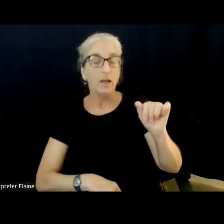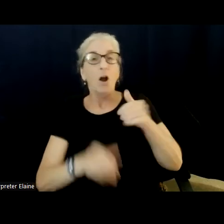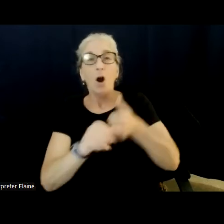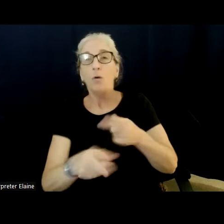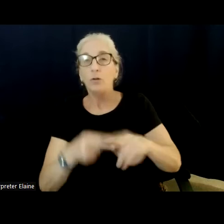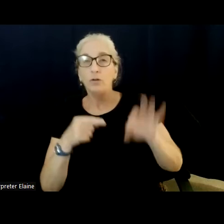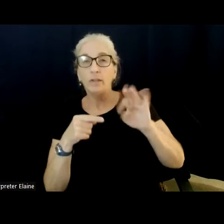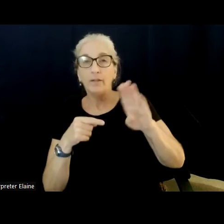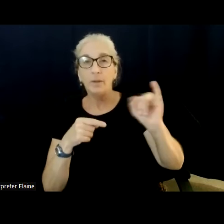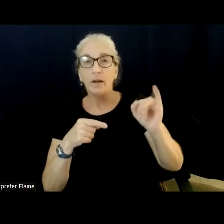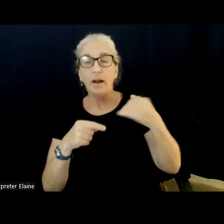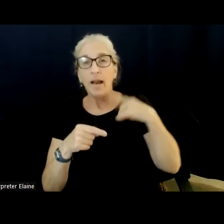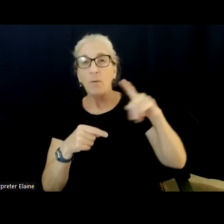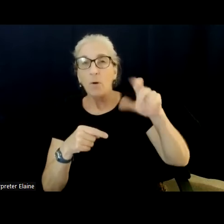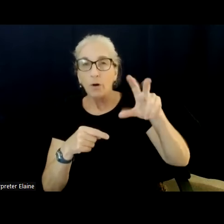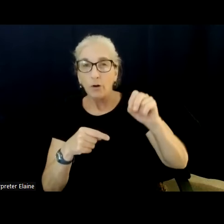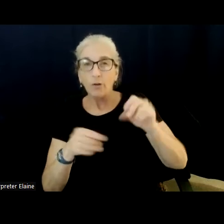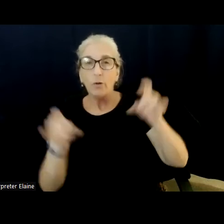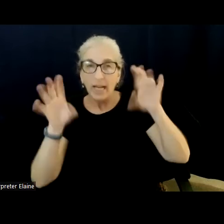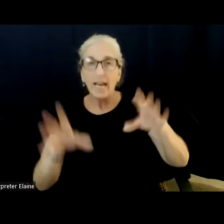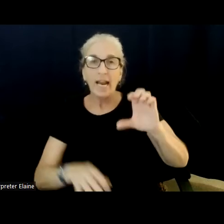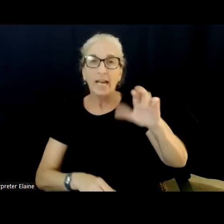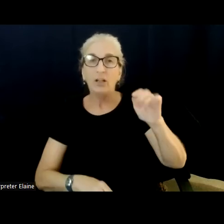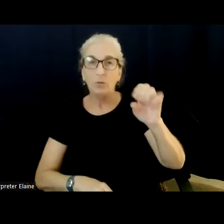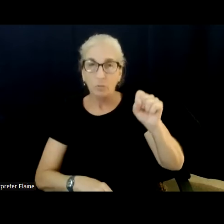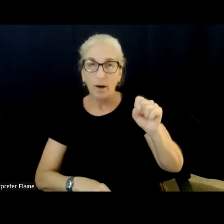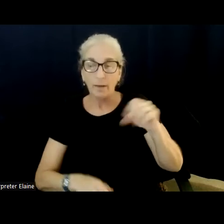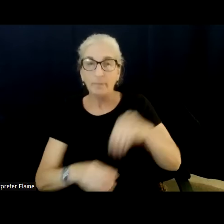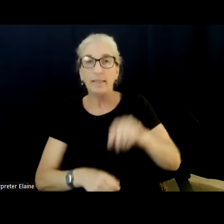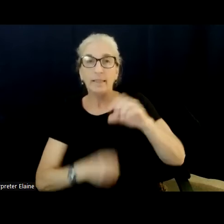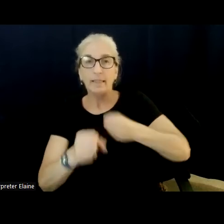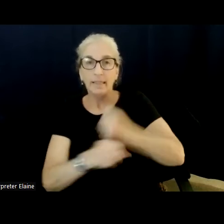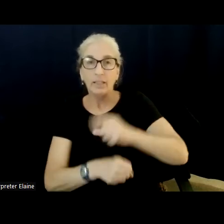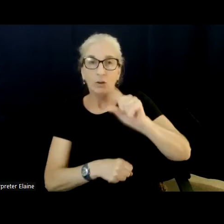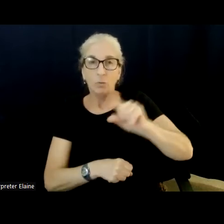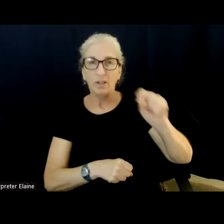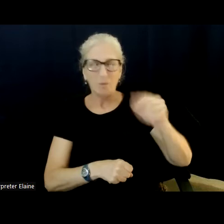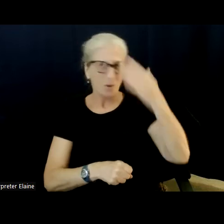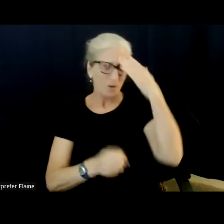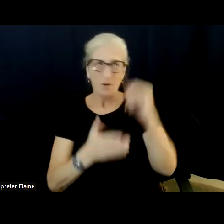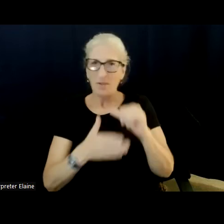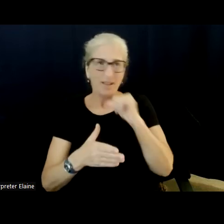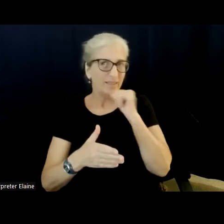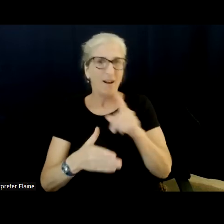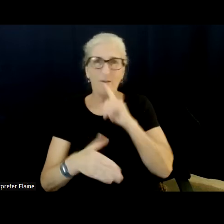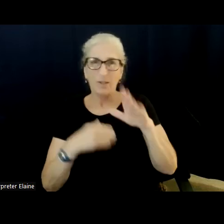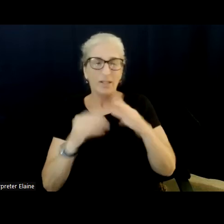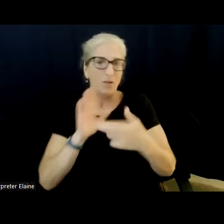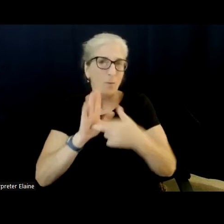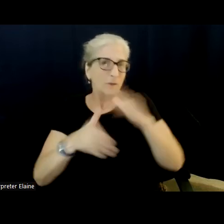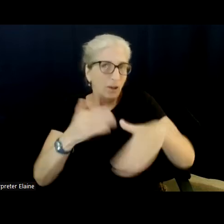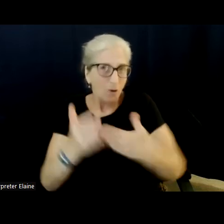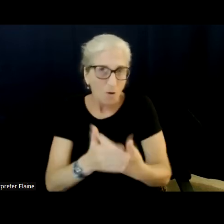were reported in 2020. And we know that that's a dramatic underestimate of those that are actually out there. Most recently introduced